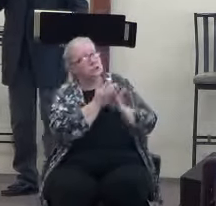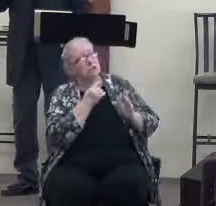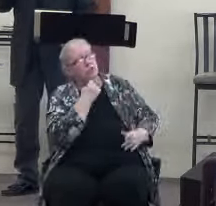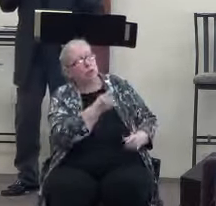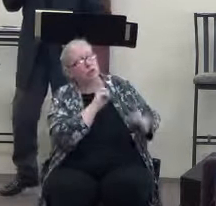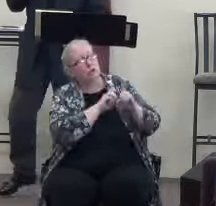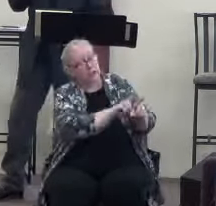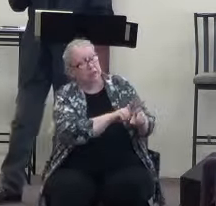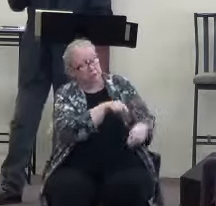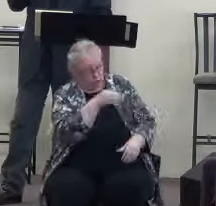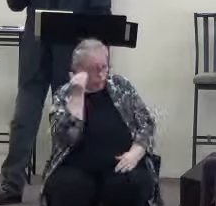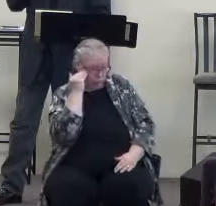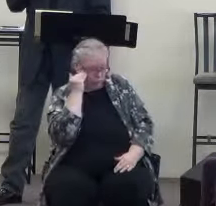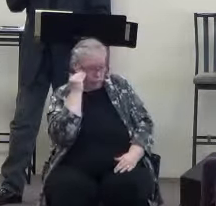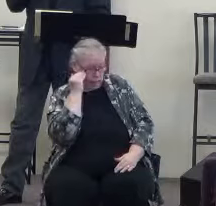but you know Him.